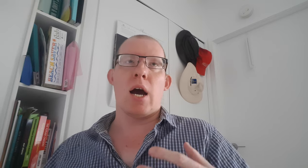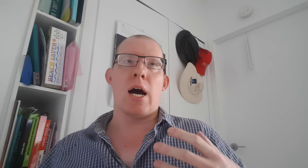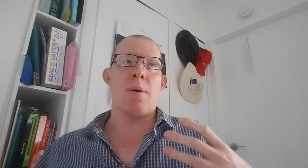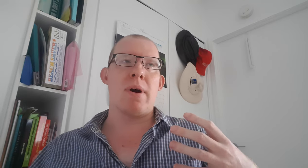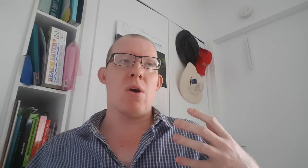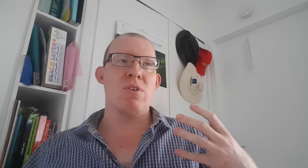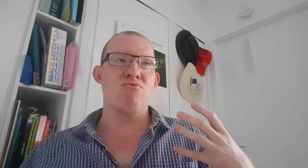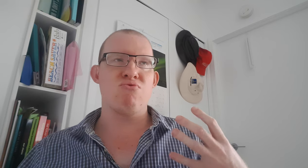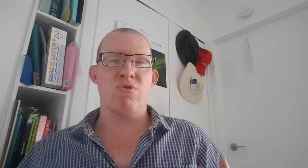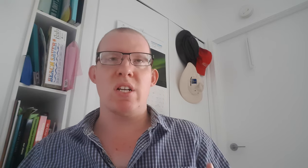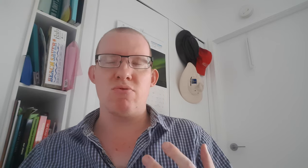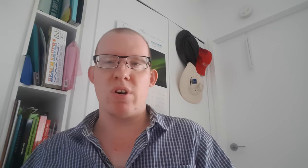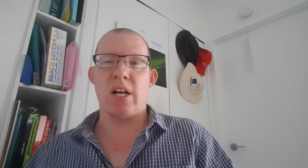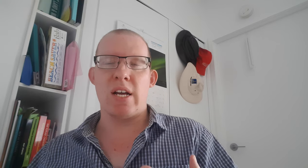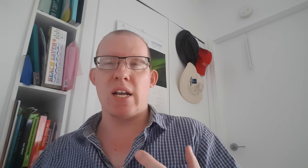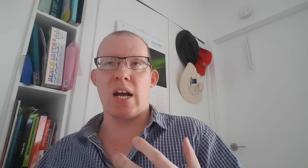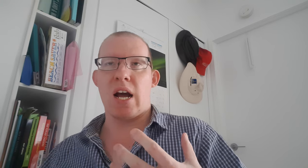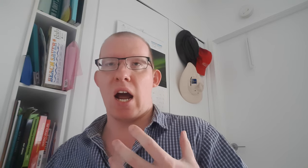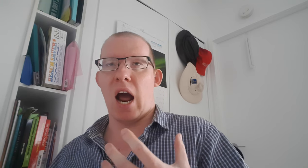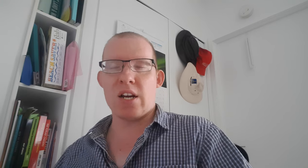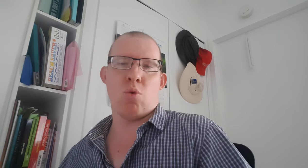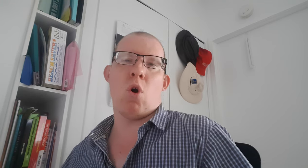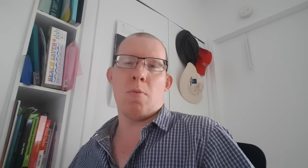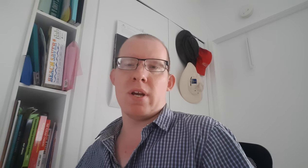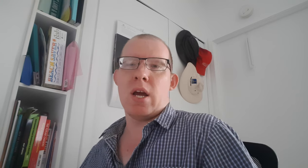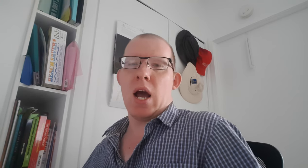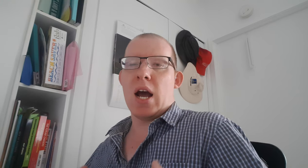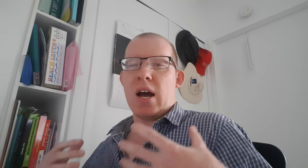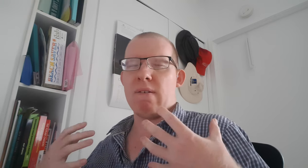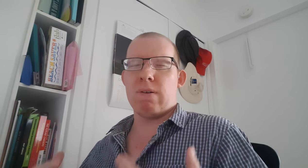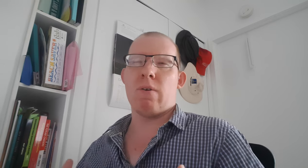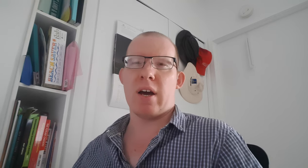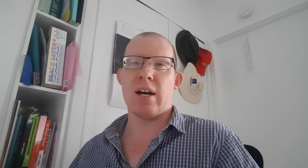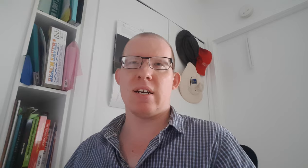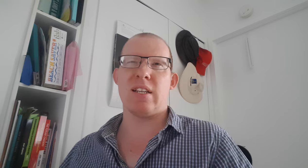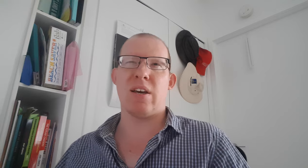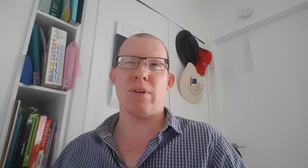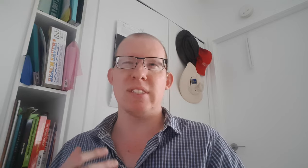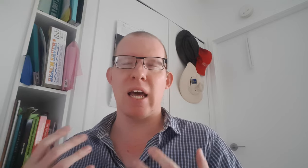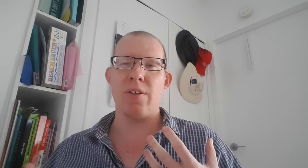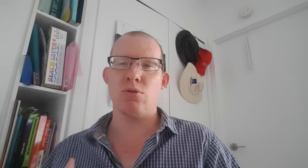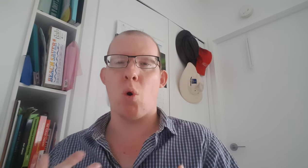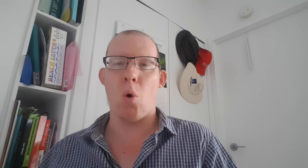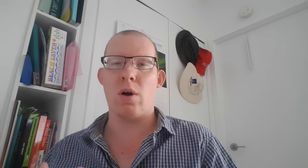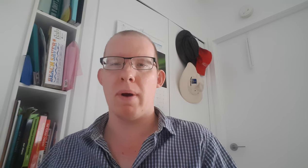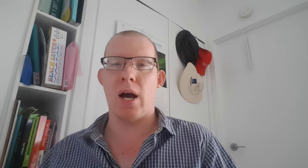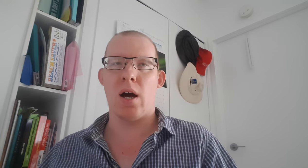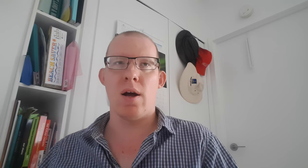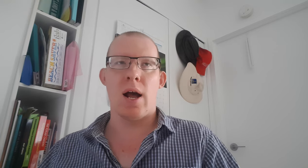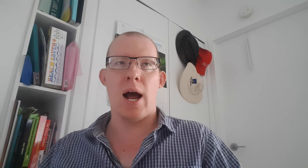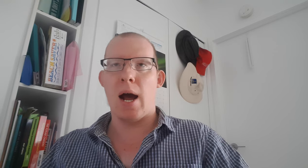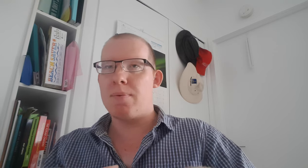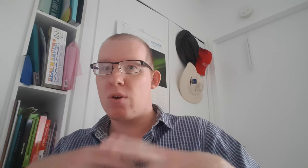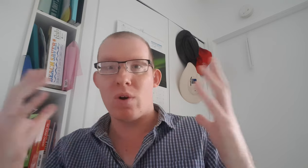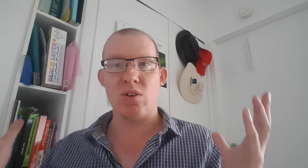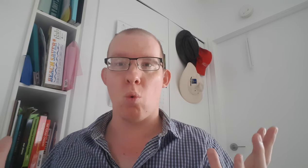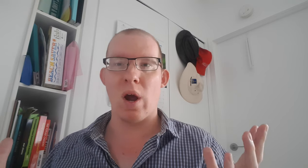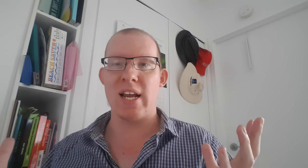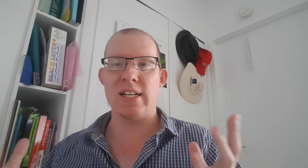It was really really underwhelming and I feel that there was nothing talk about building awareness